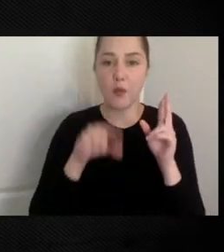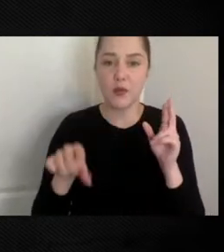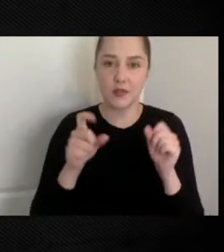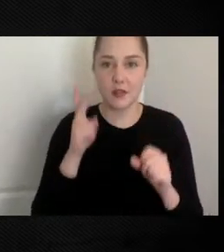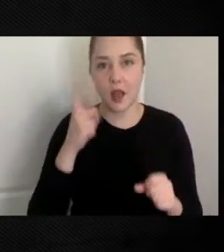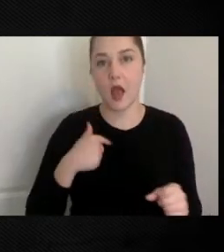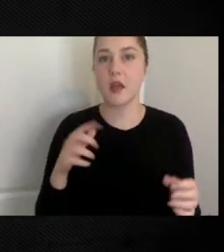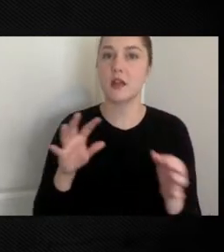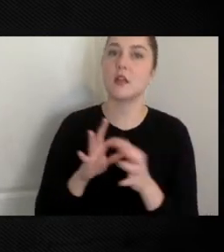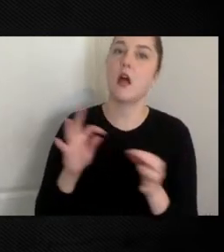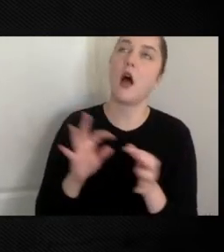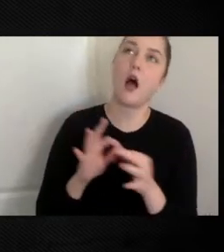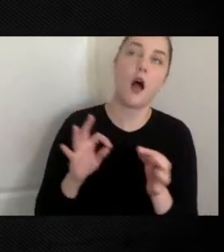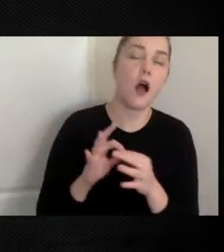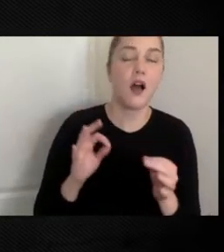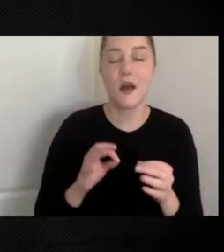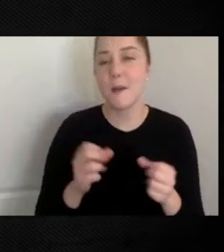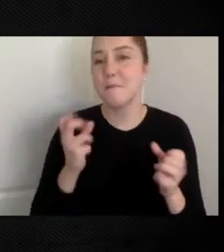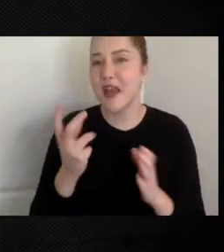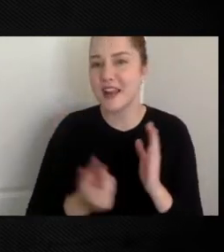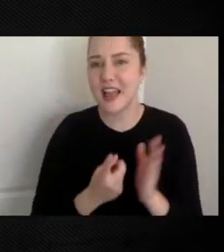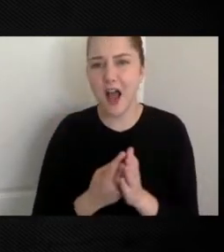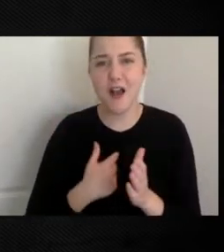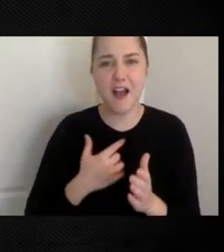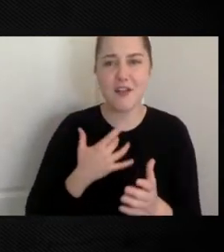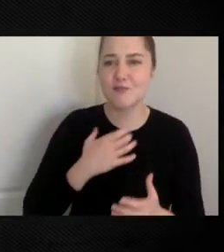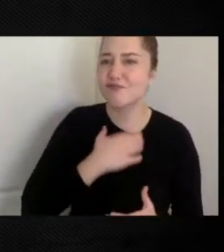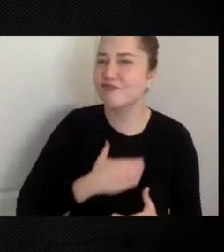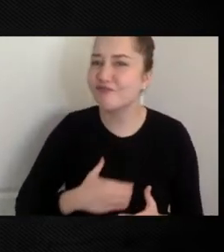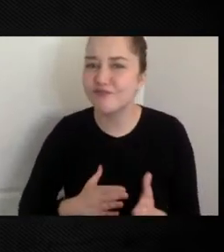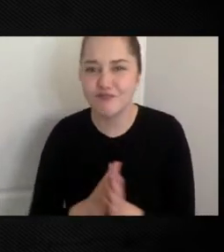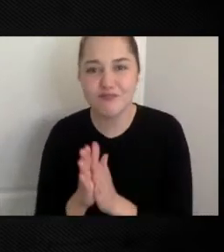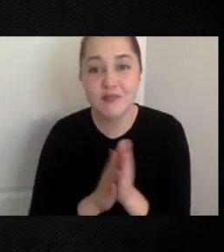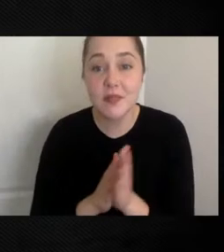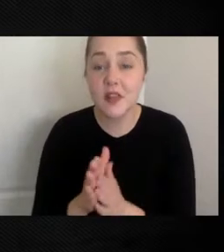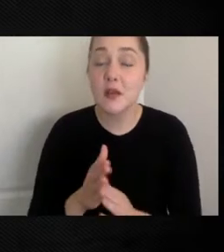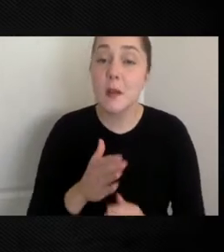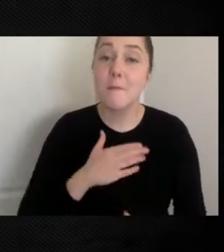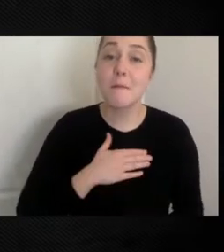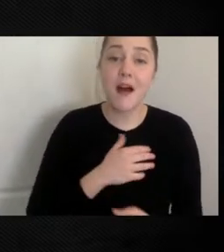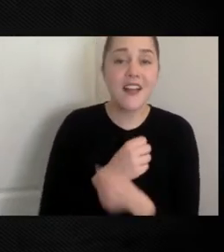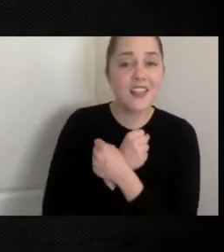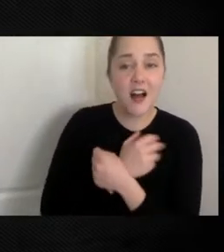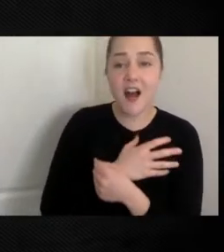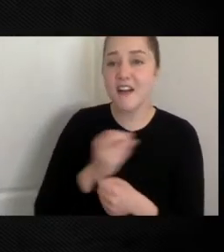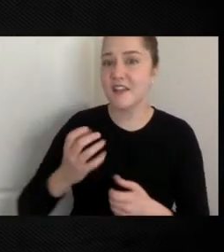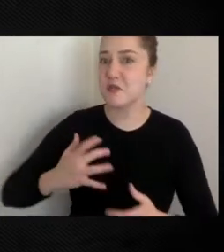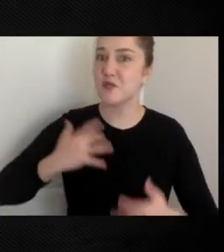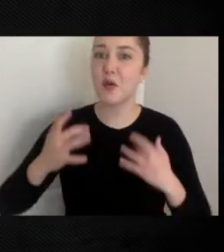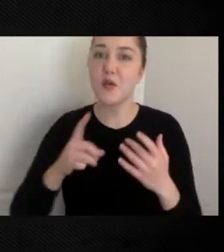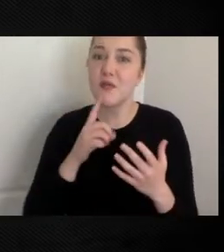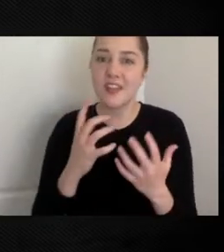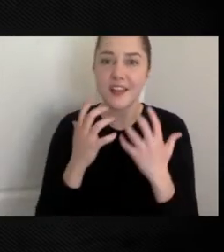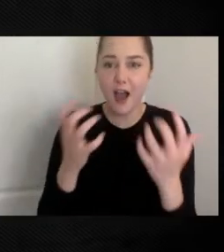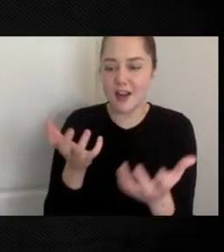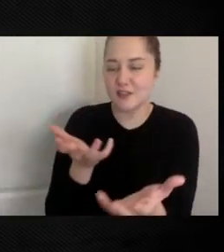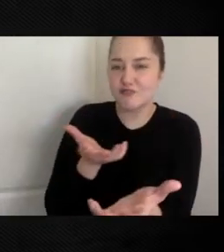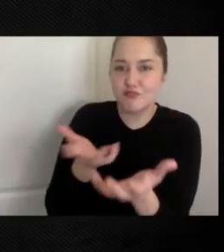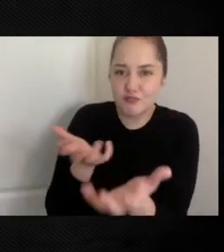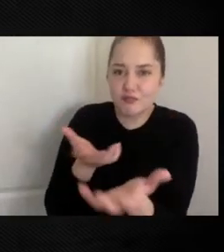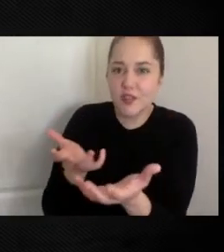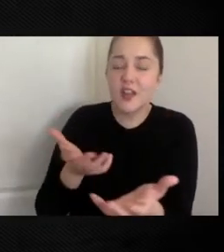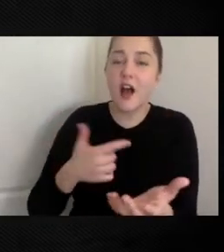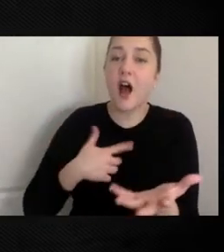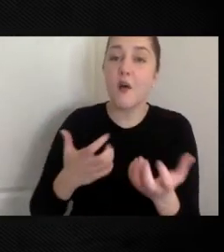talk about the subject for hours. I have a passion for it, but my love and joy is interacting with the audience, and so I'm going to ask